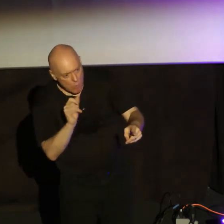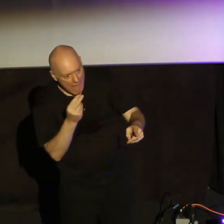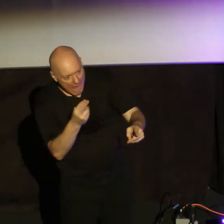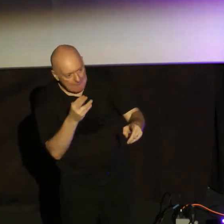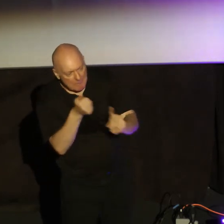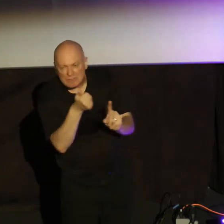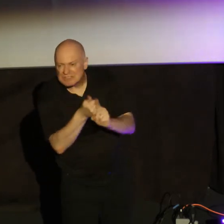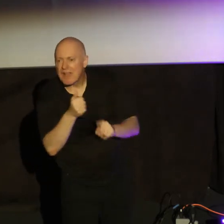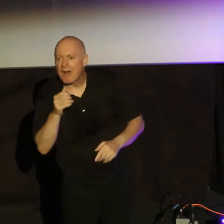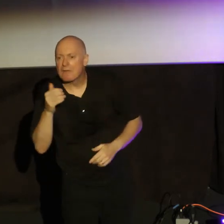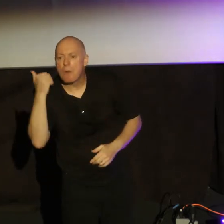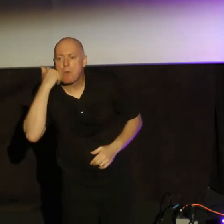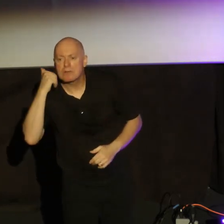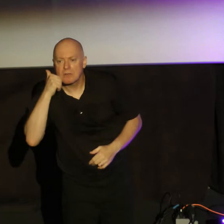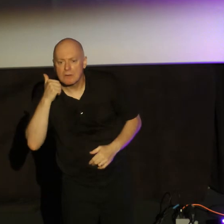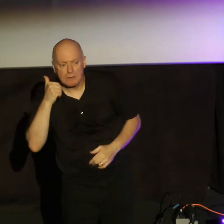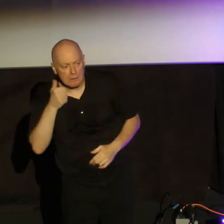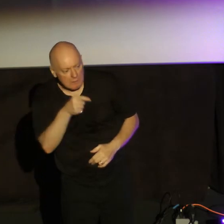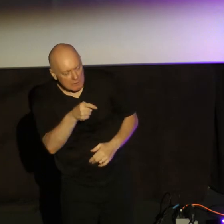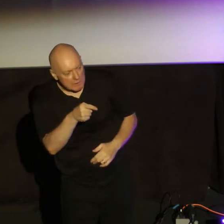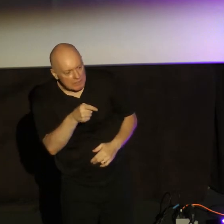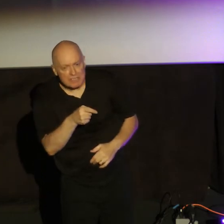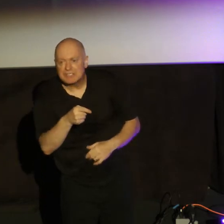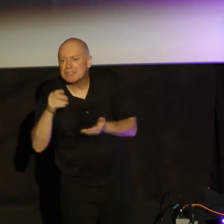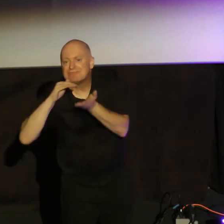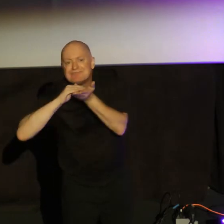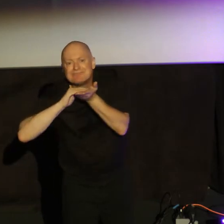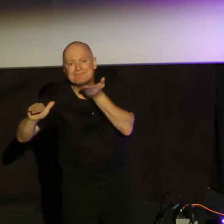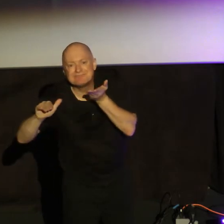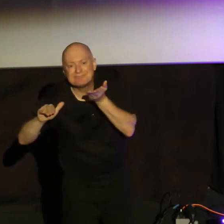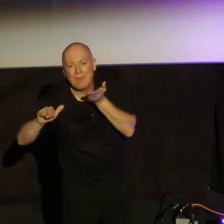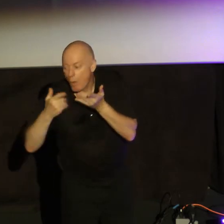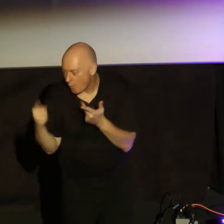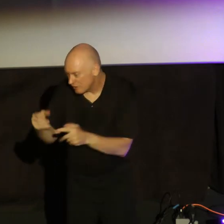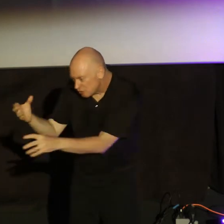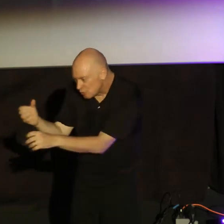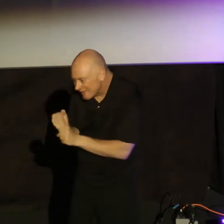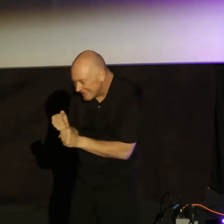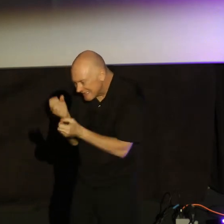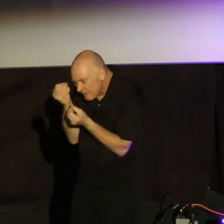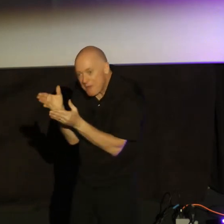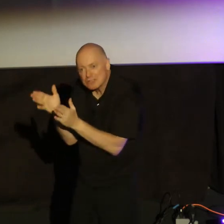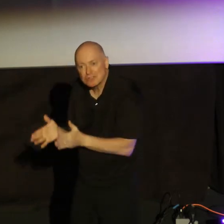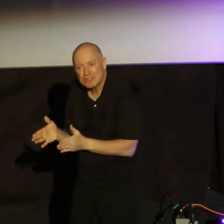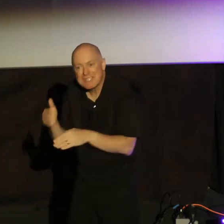justified by works when she received the messengers and sent them out one by another.